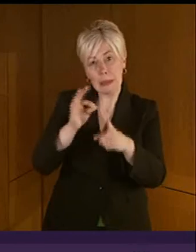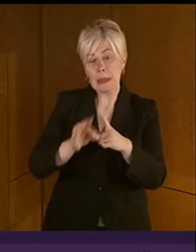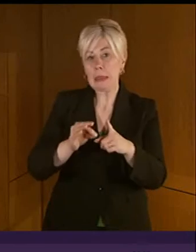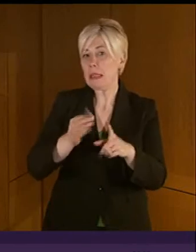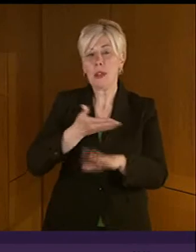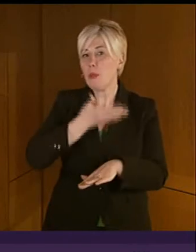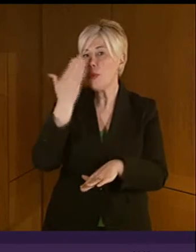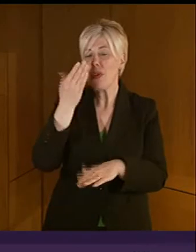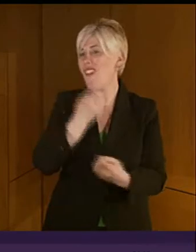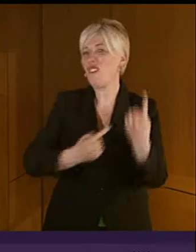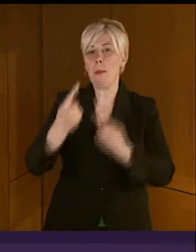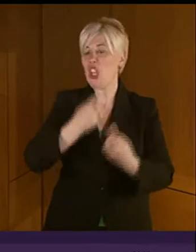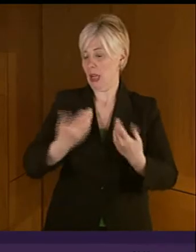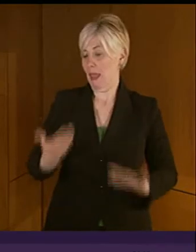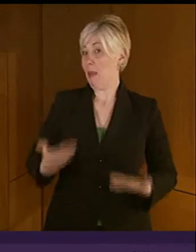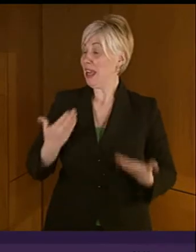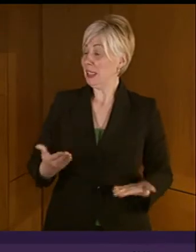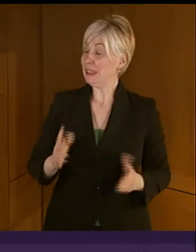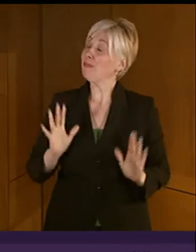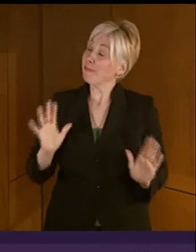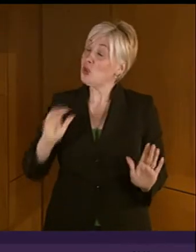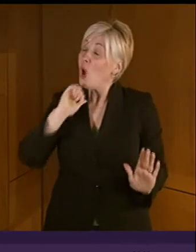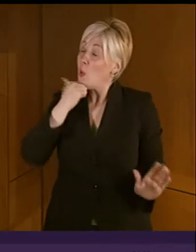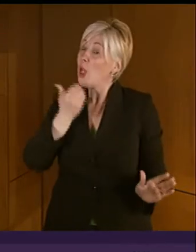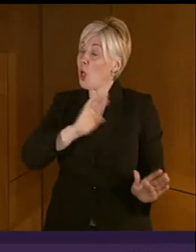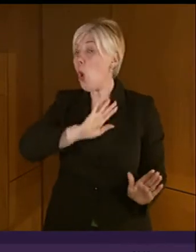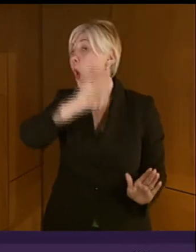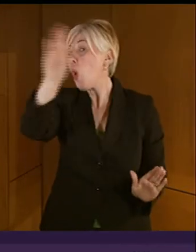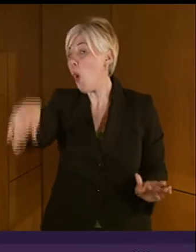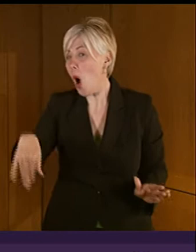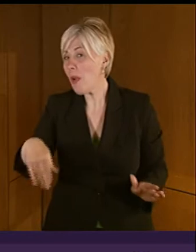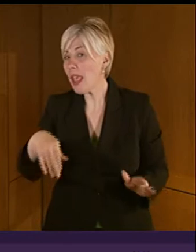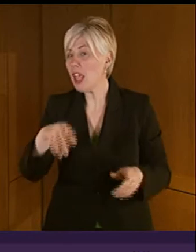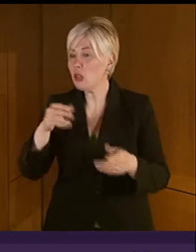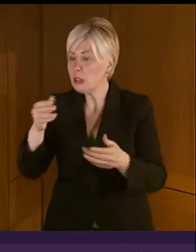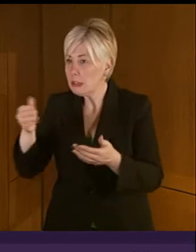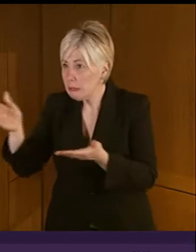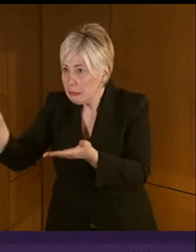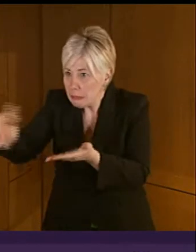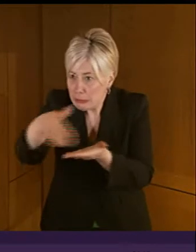information that he requires to hand, therefore I'm happy to take it away and to supply further information to the Member.